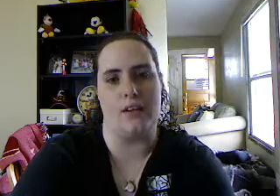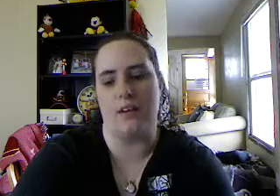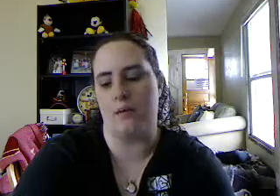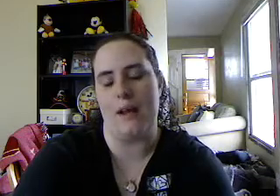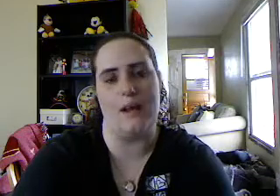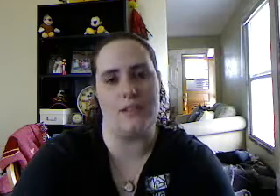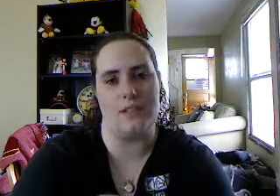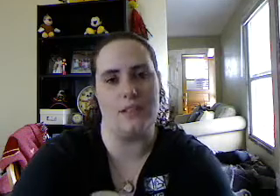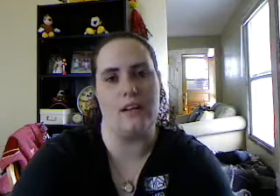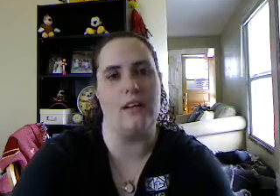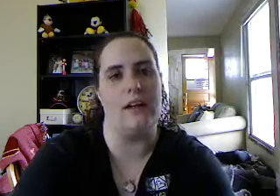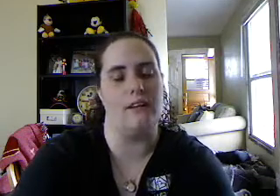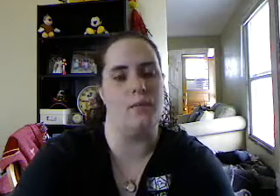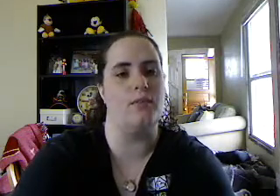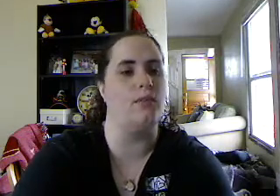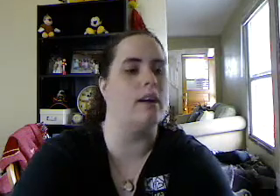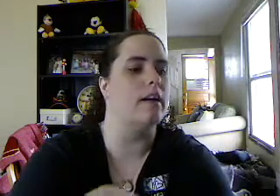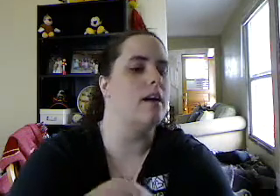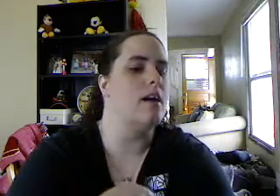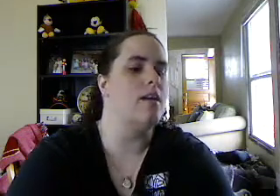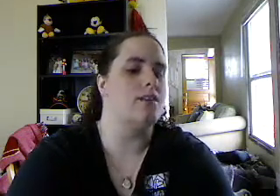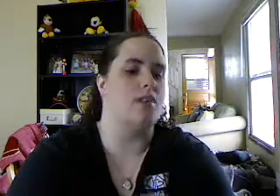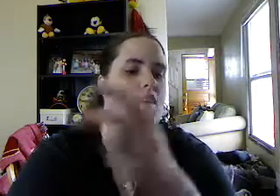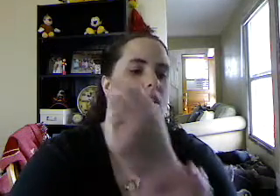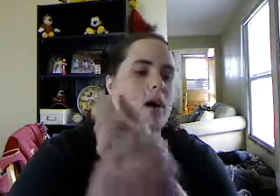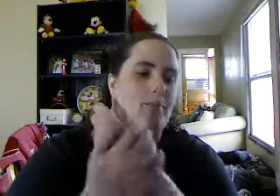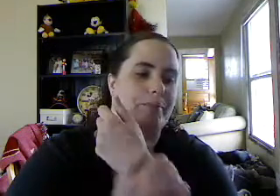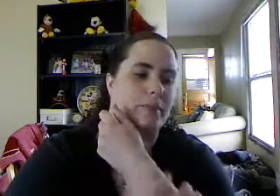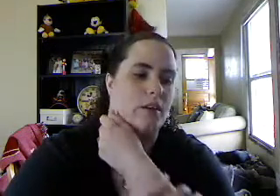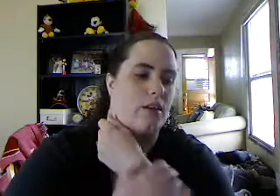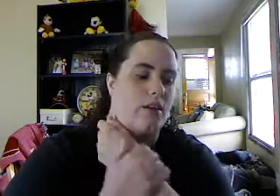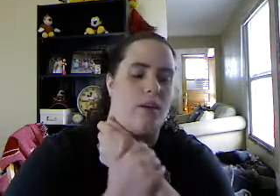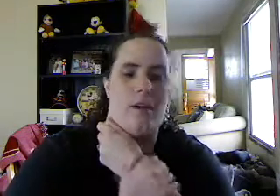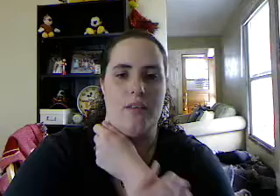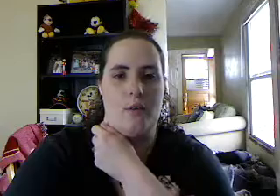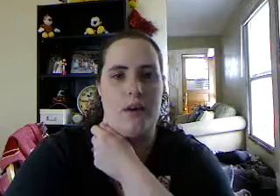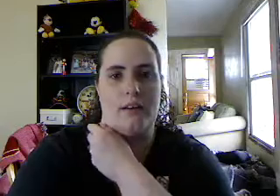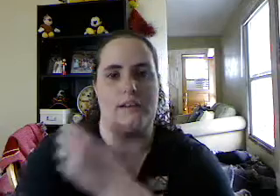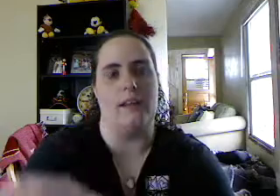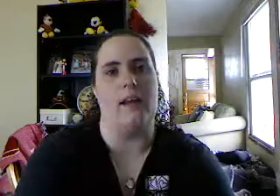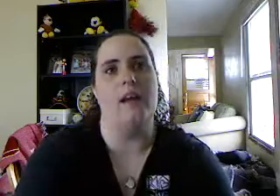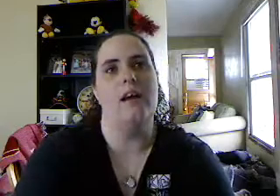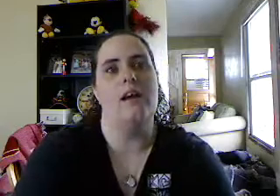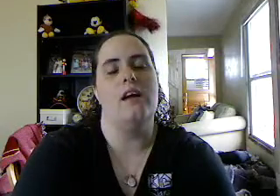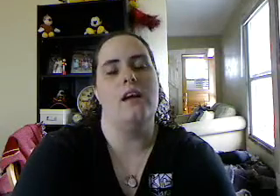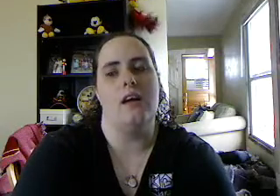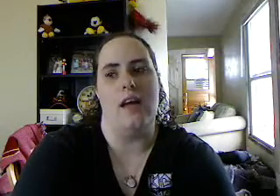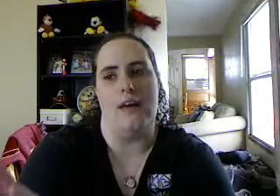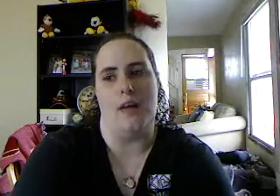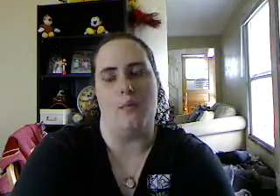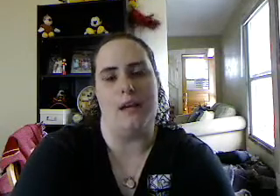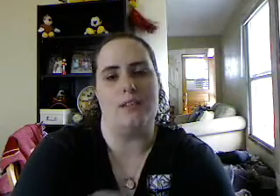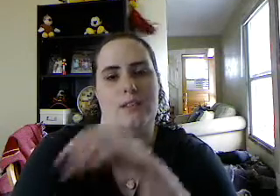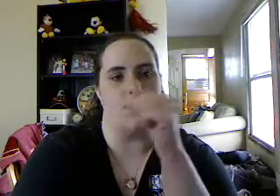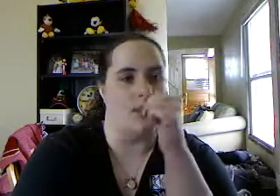my doctor said, ten o'clock the night before. So, um, you know, you don't have any water or anything. And then my surgery